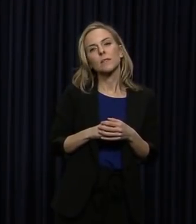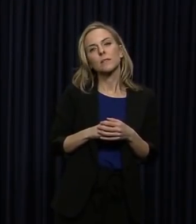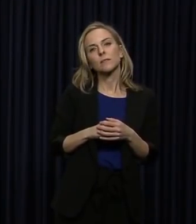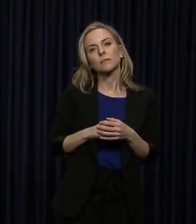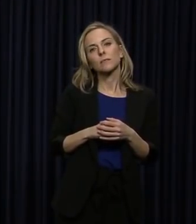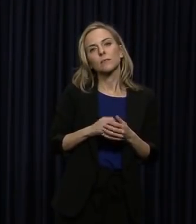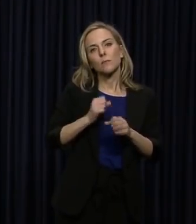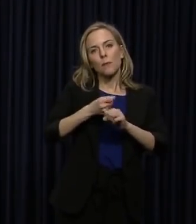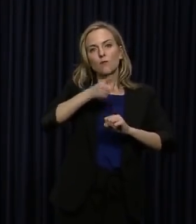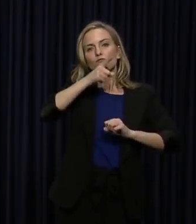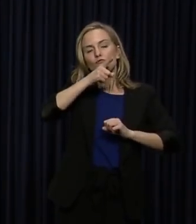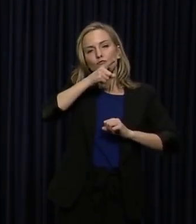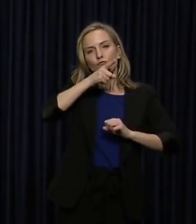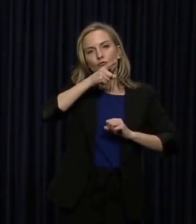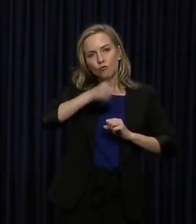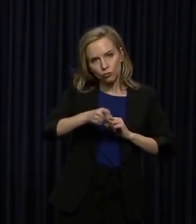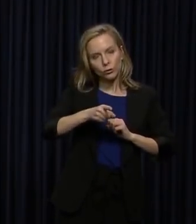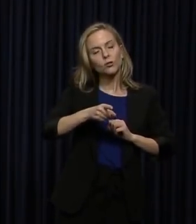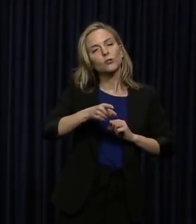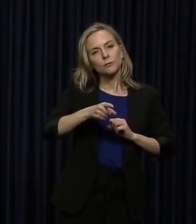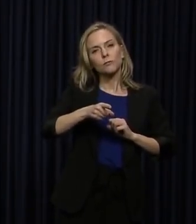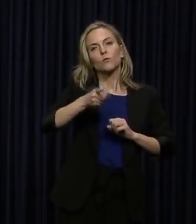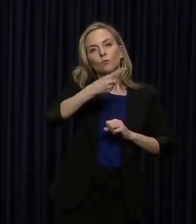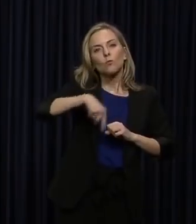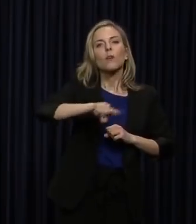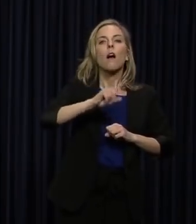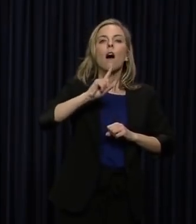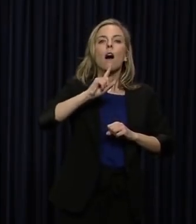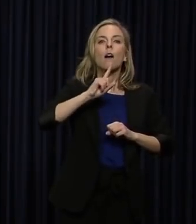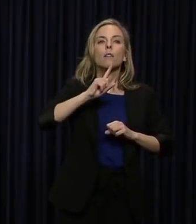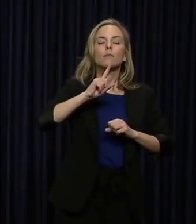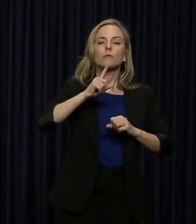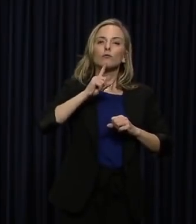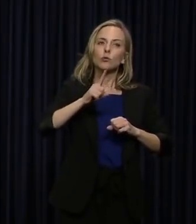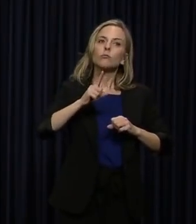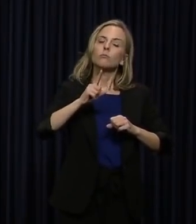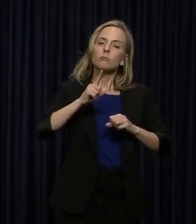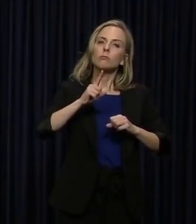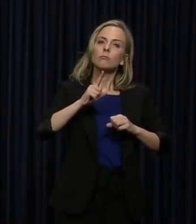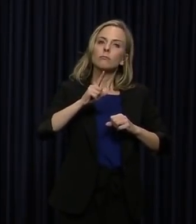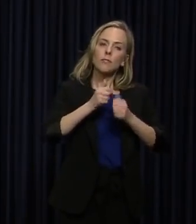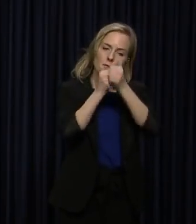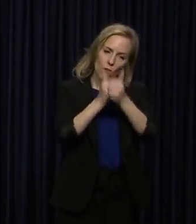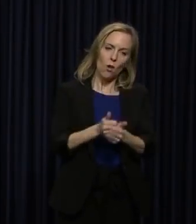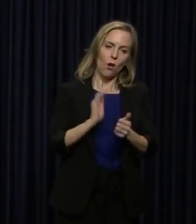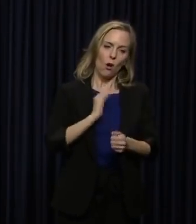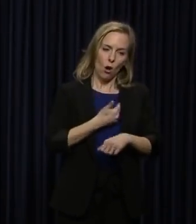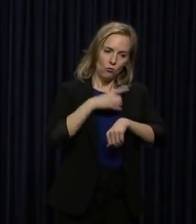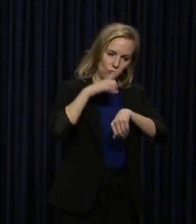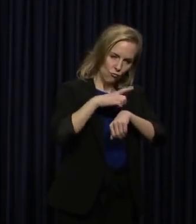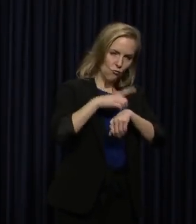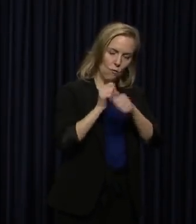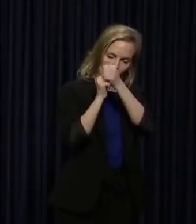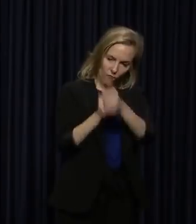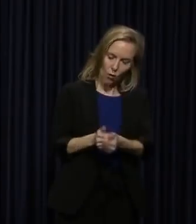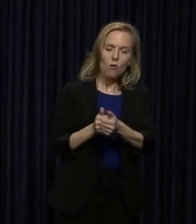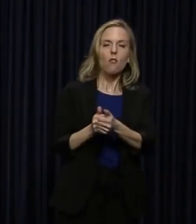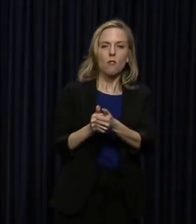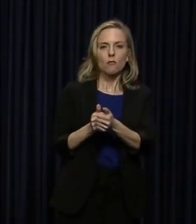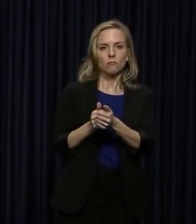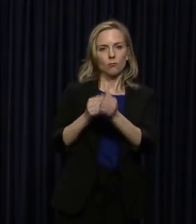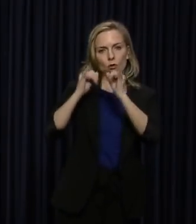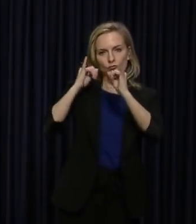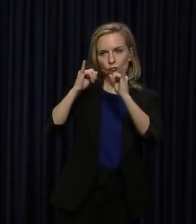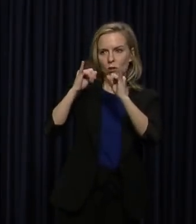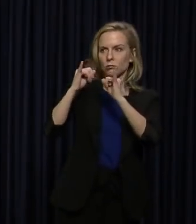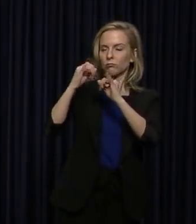to make sure that we are living up to our patriotic duty and that we are following all